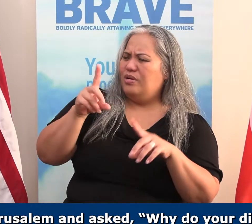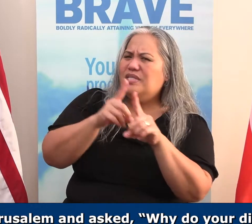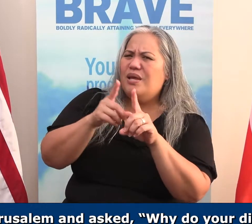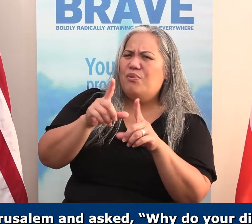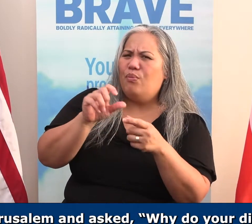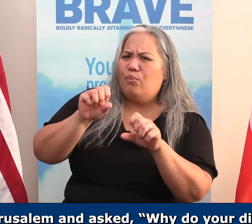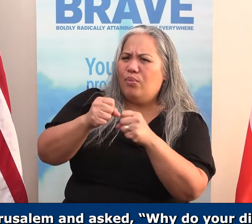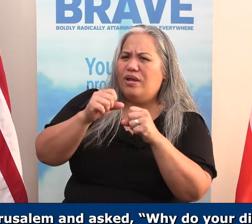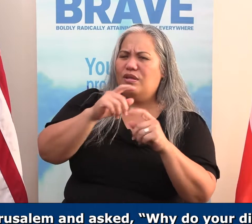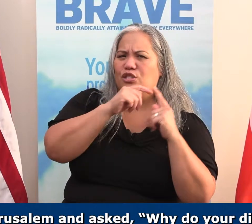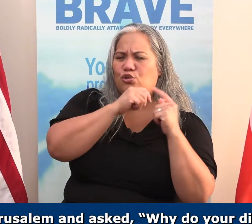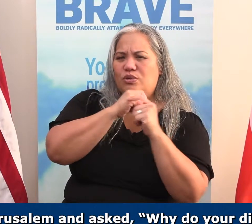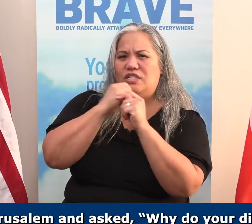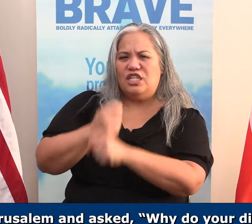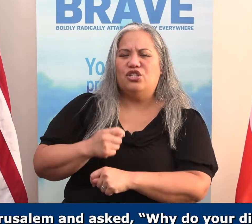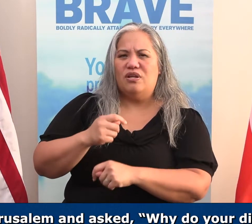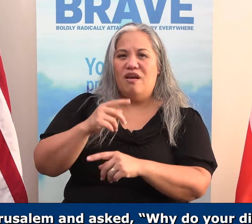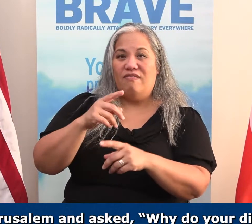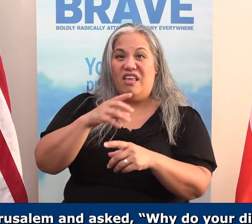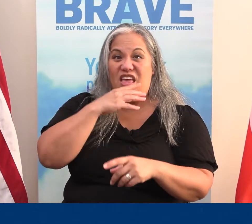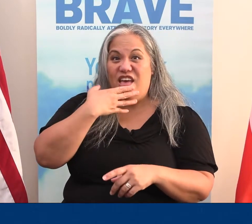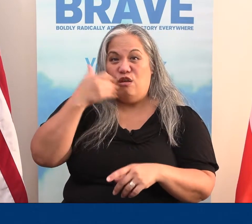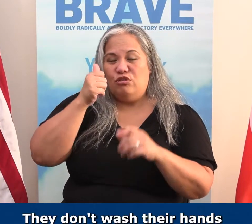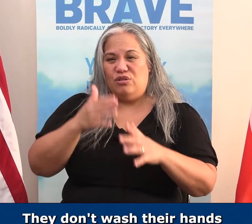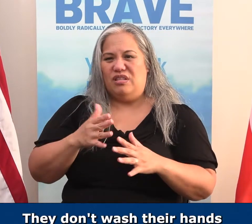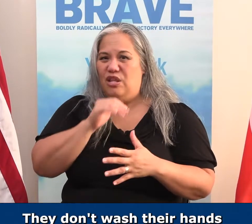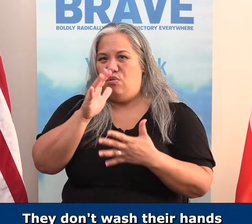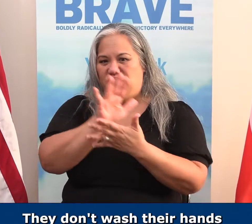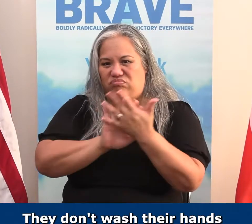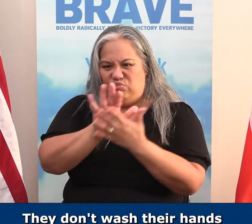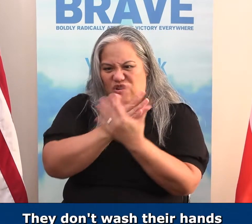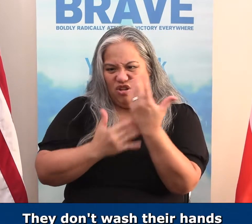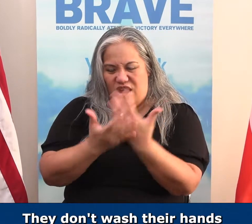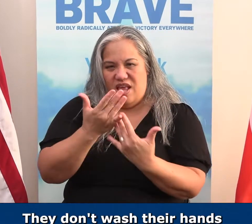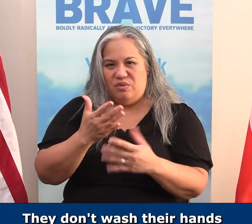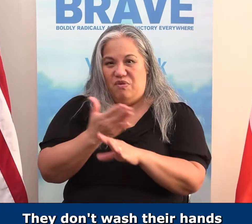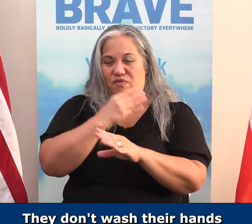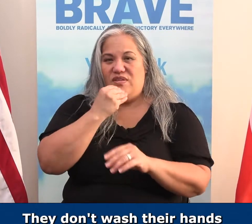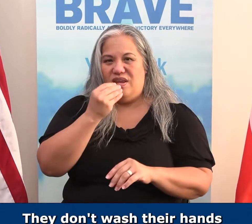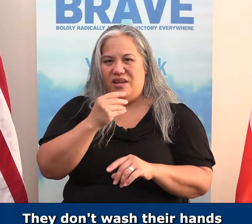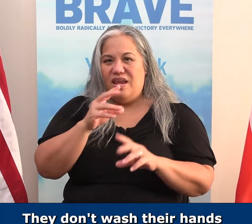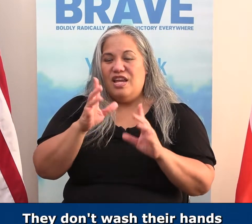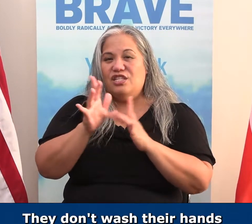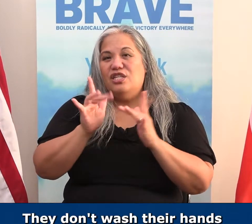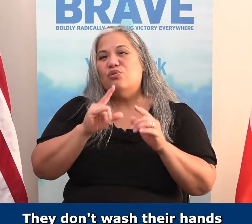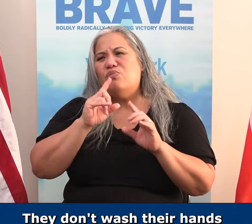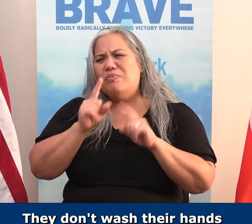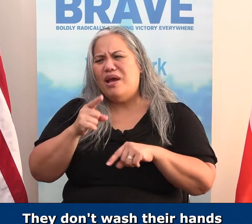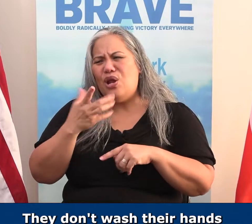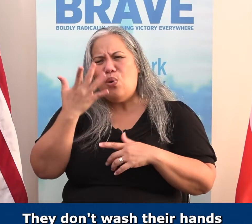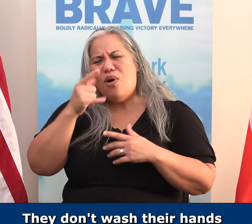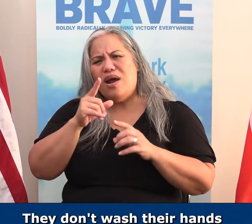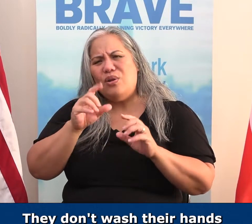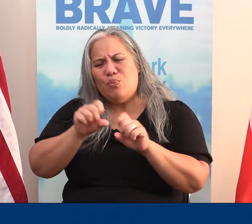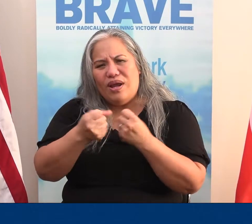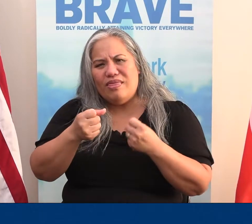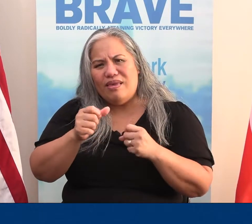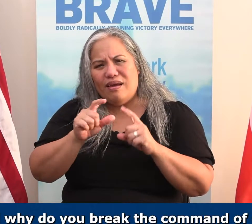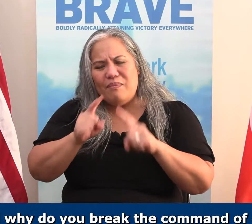Why do your disciples break the tradition of the elders? They don't wash their hands before they eat. Jesus replied, And